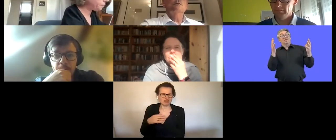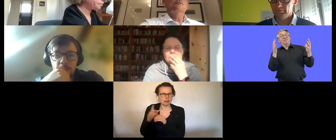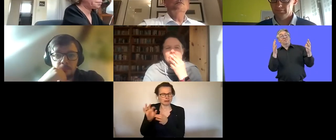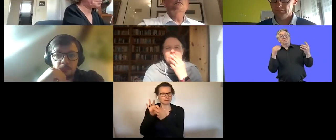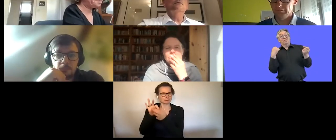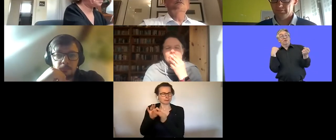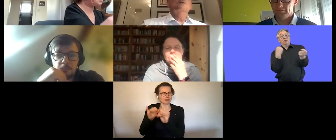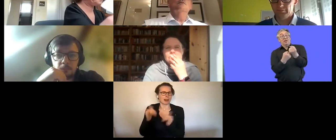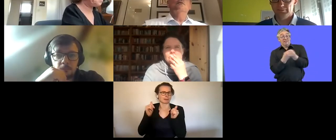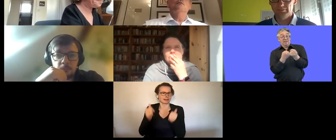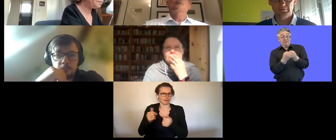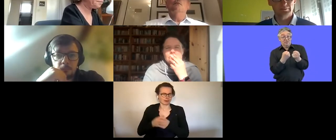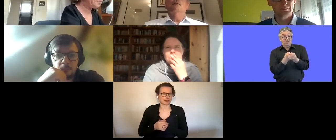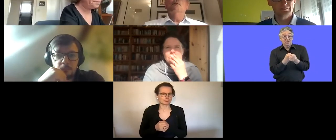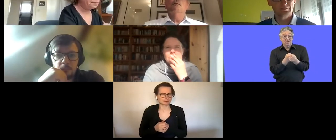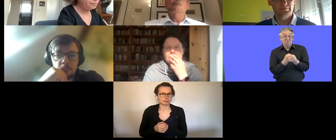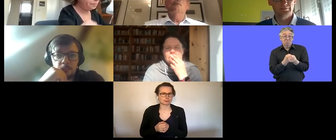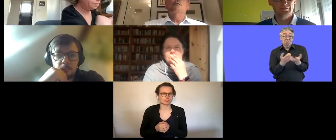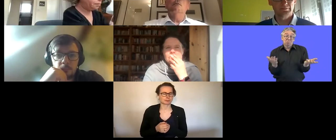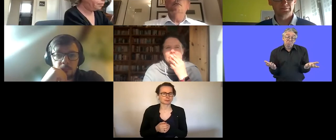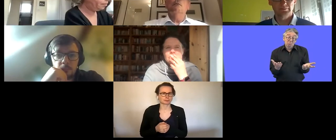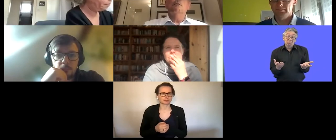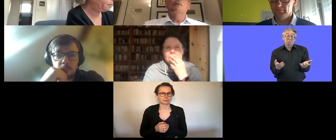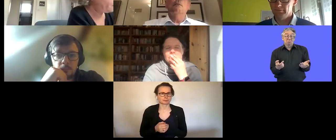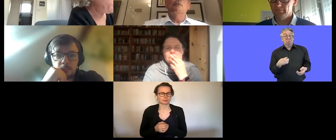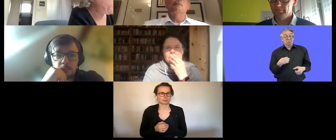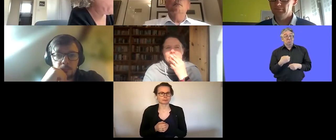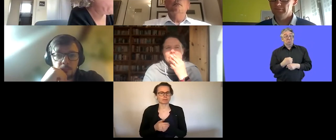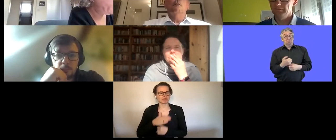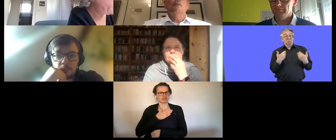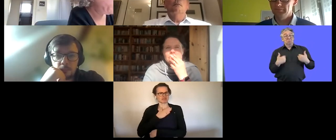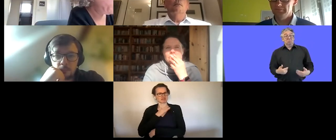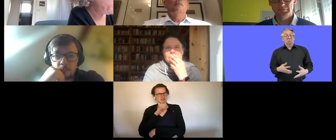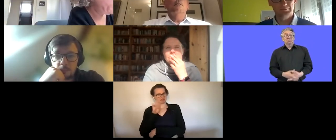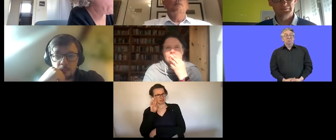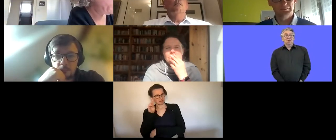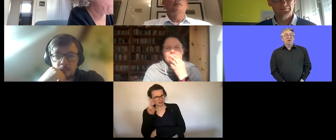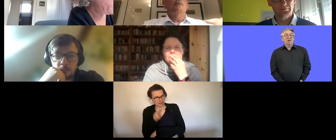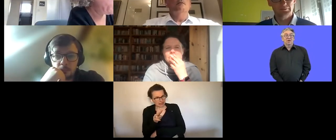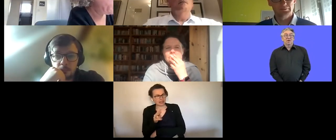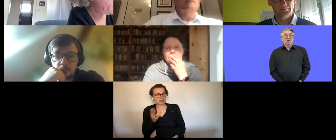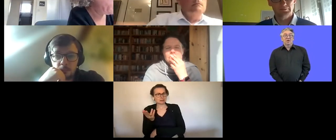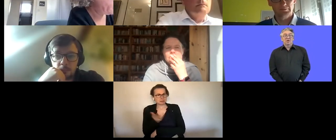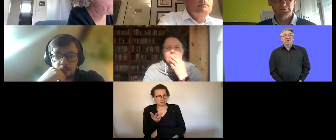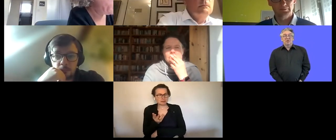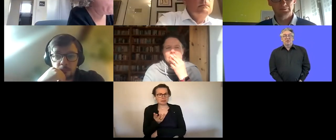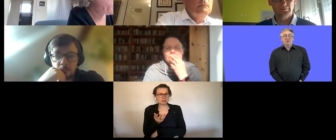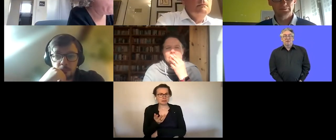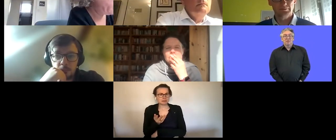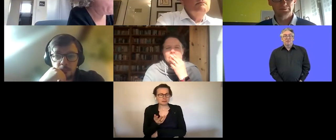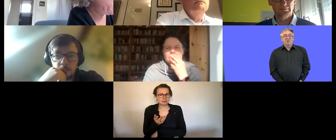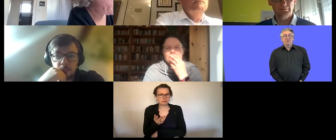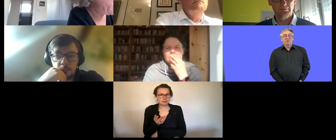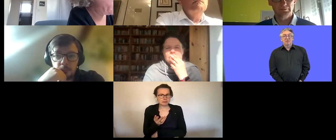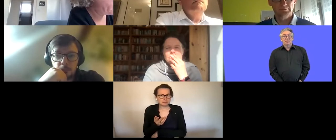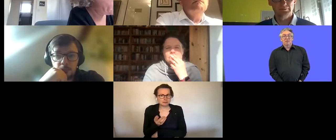and i do um and um work in uh companies uh